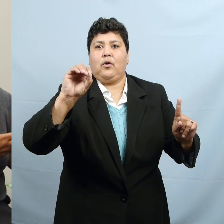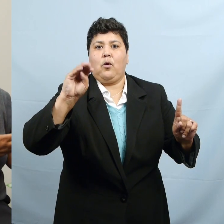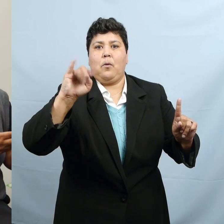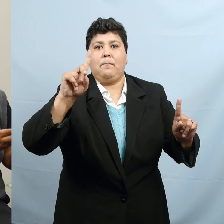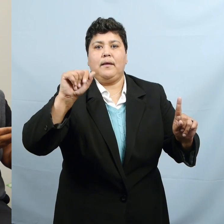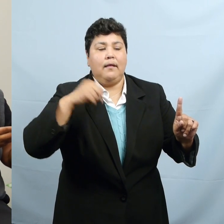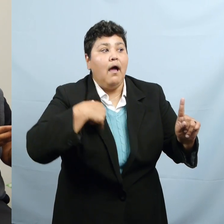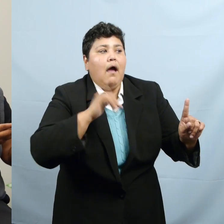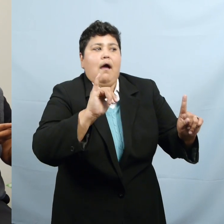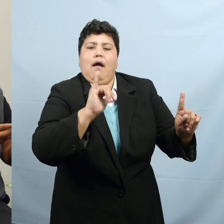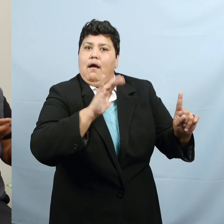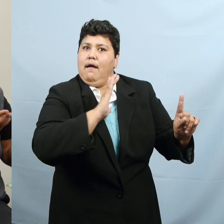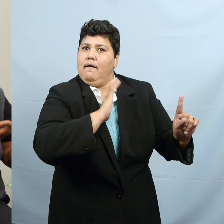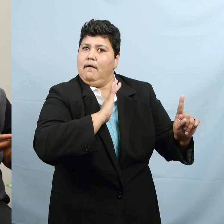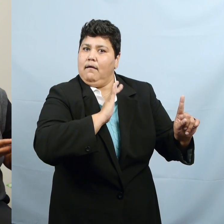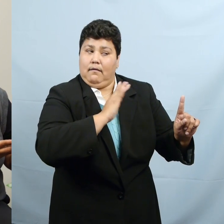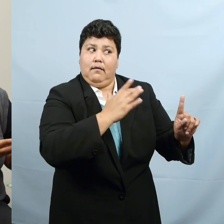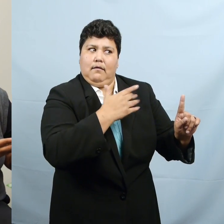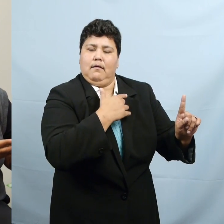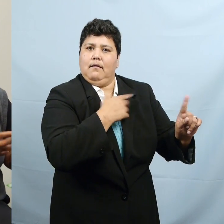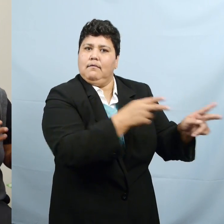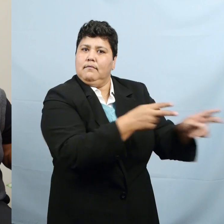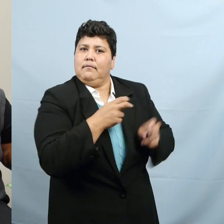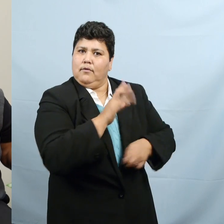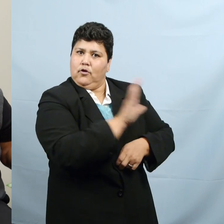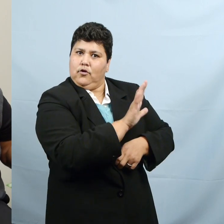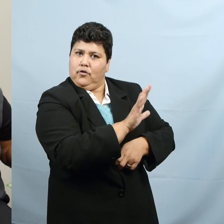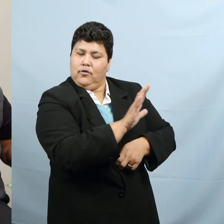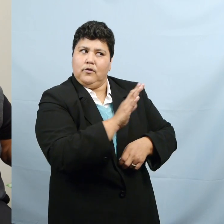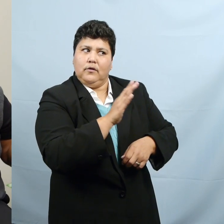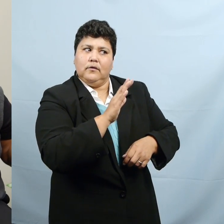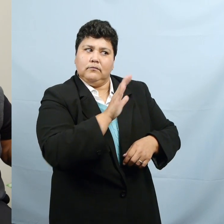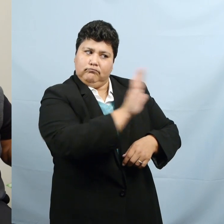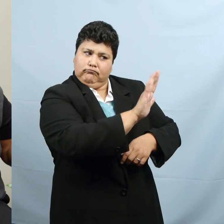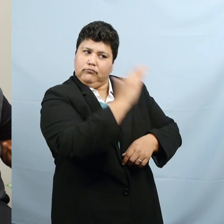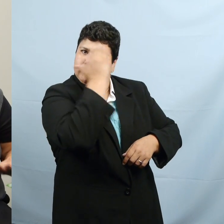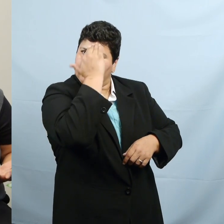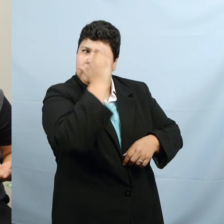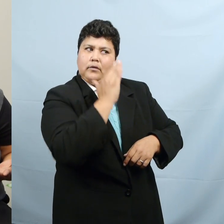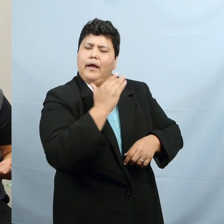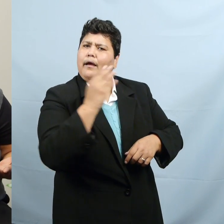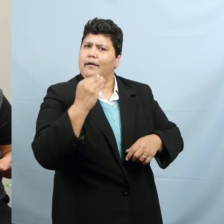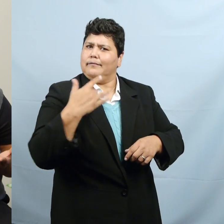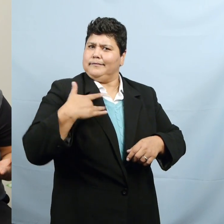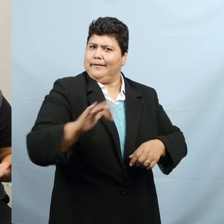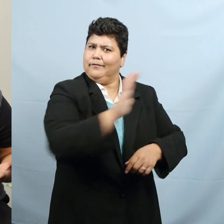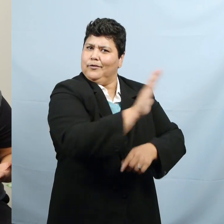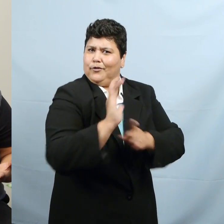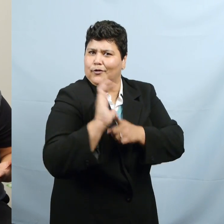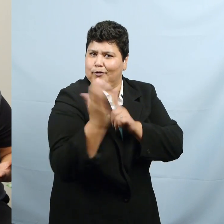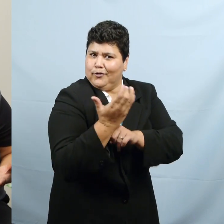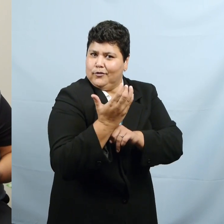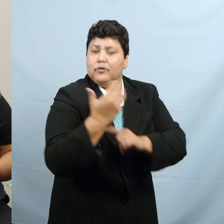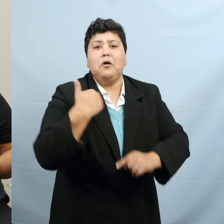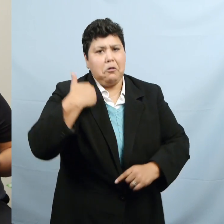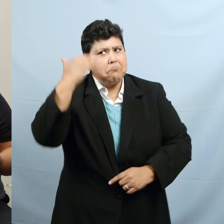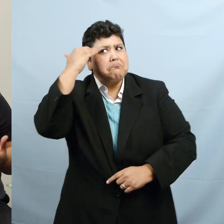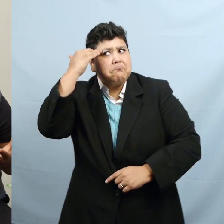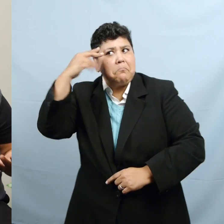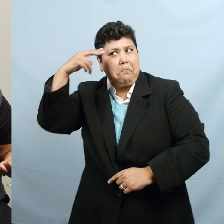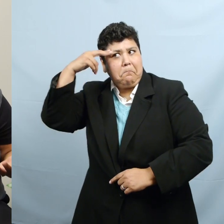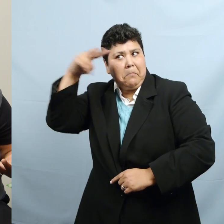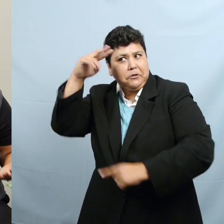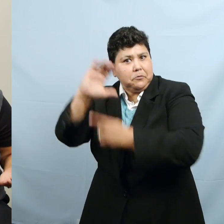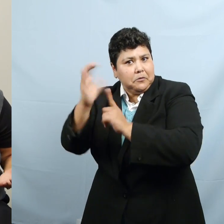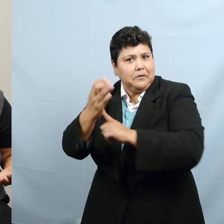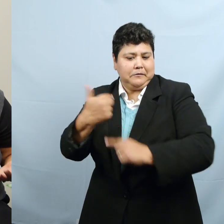she's familiar with, to be culturally sensitive to her because, um, uh, I, I am familiar with Mexican culture. I